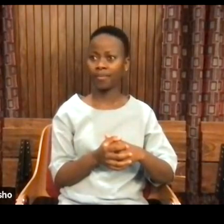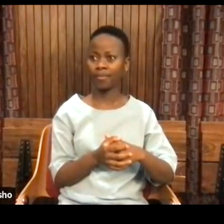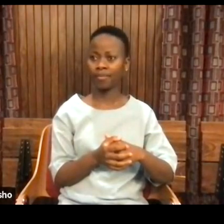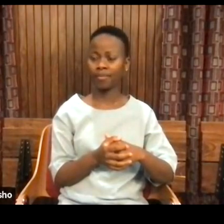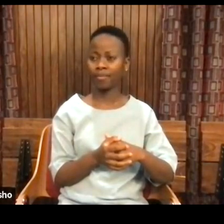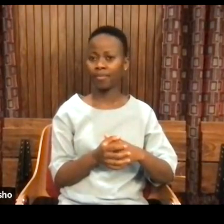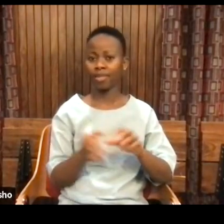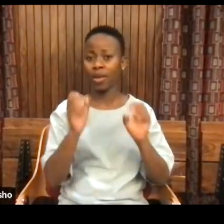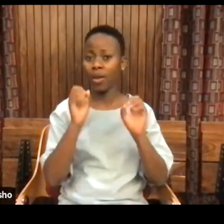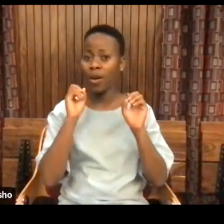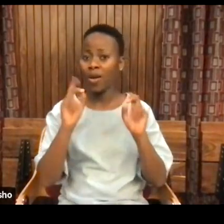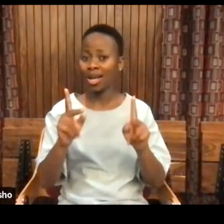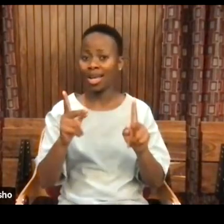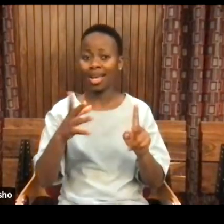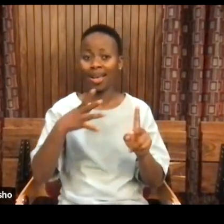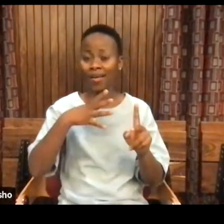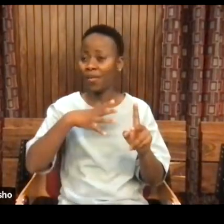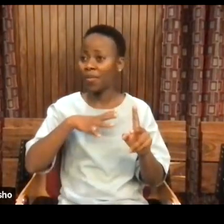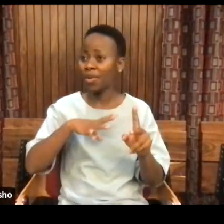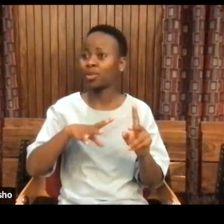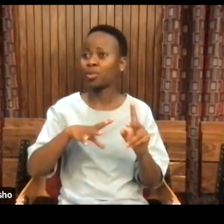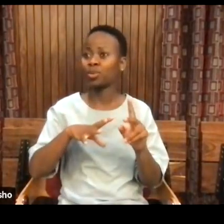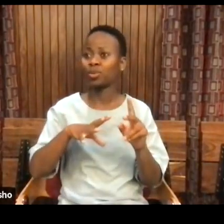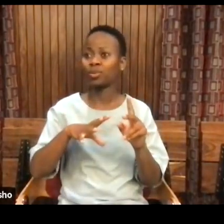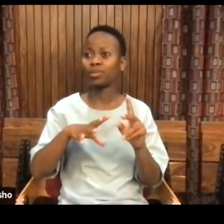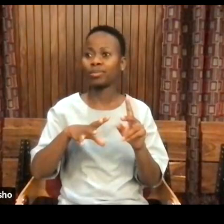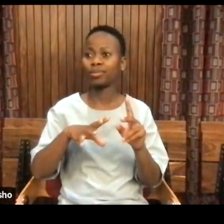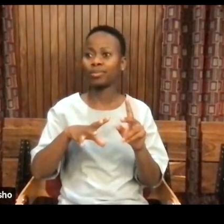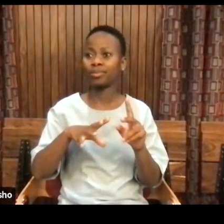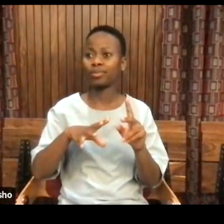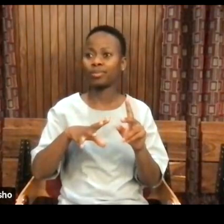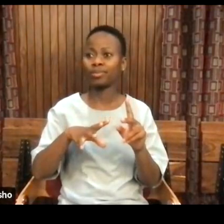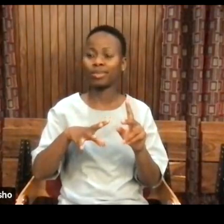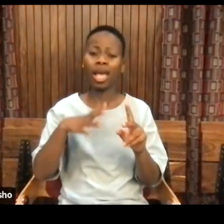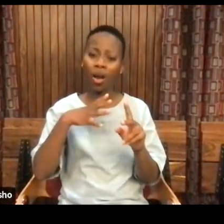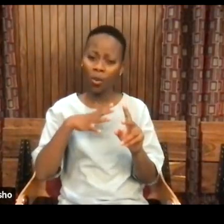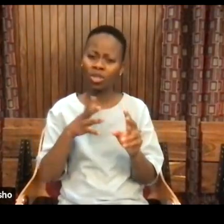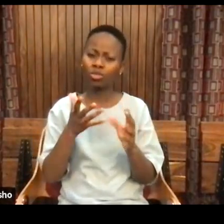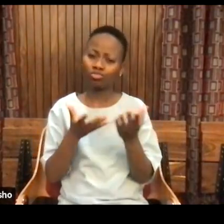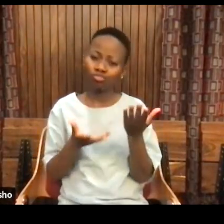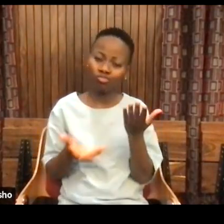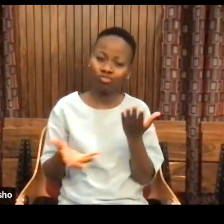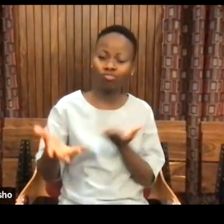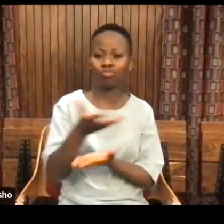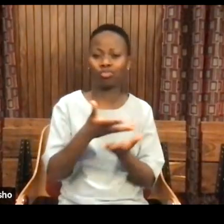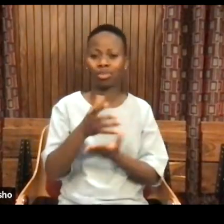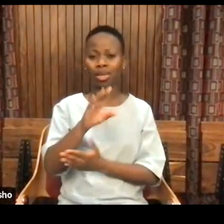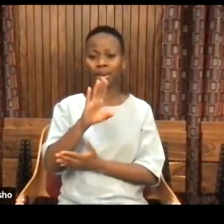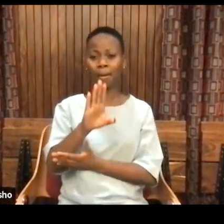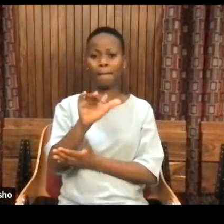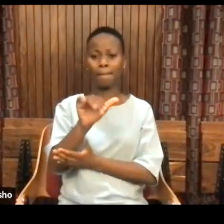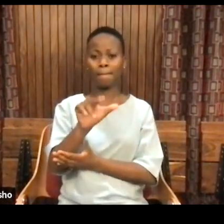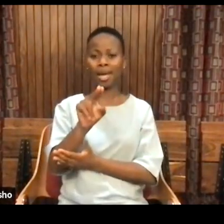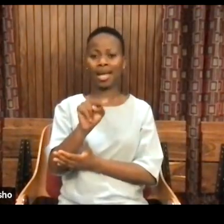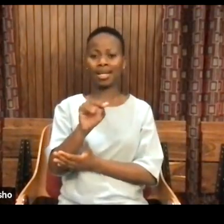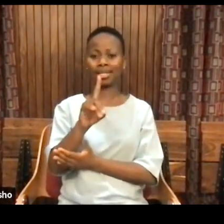Okay. I want to enter into a conversation with Bandile.